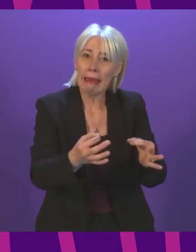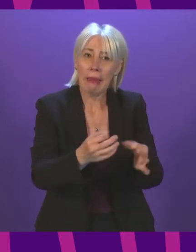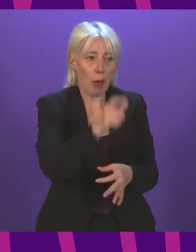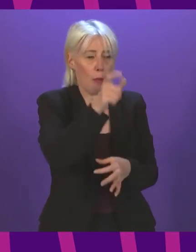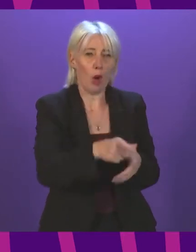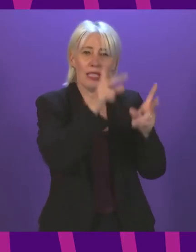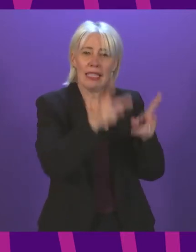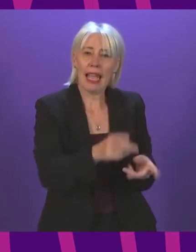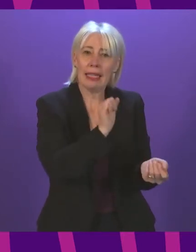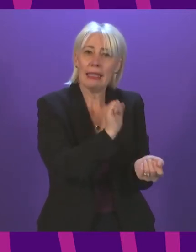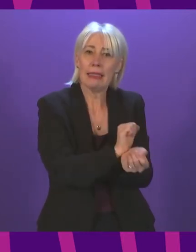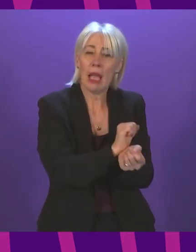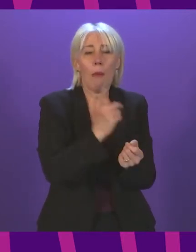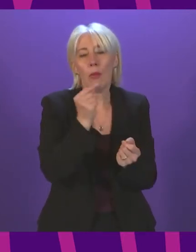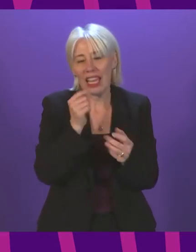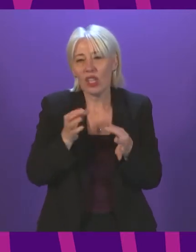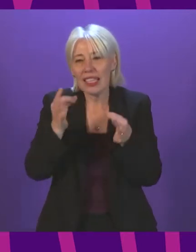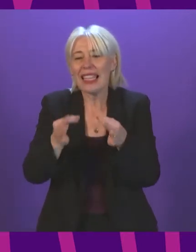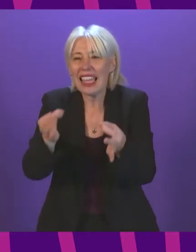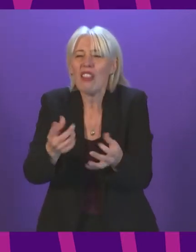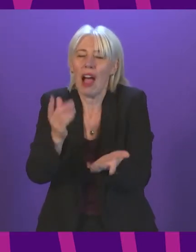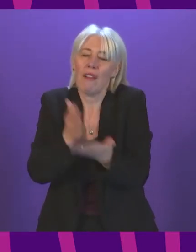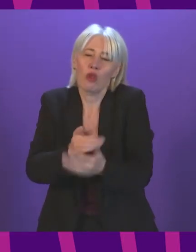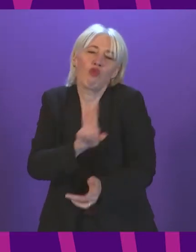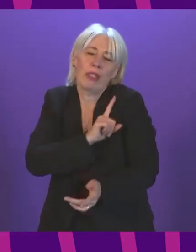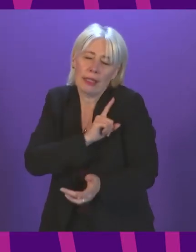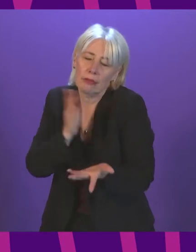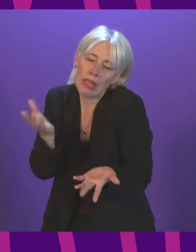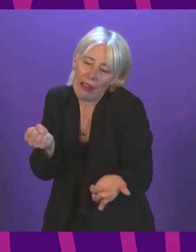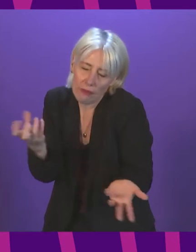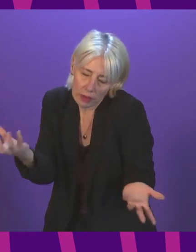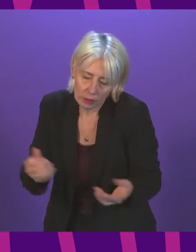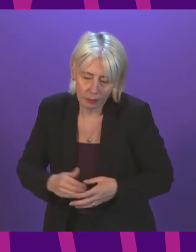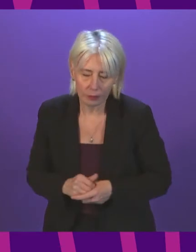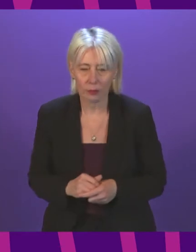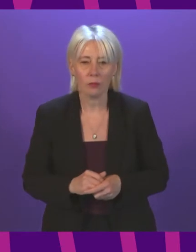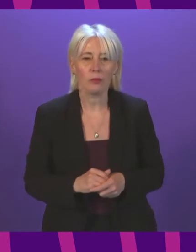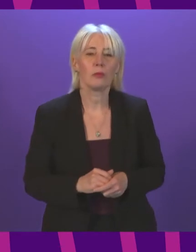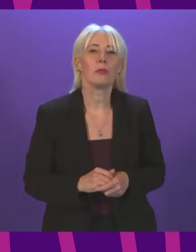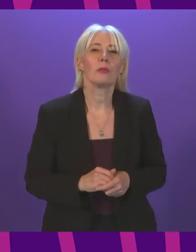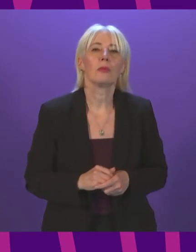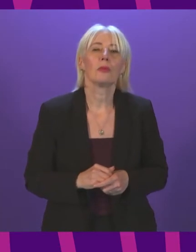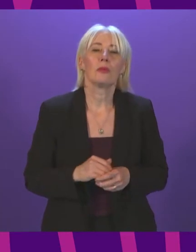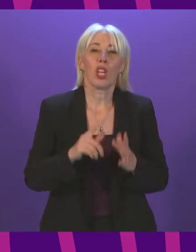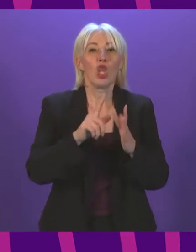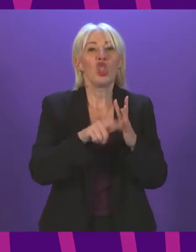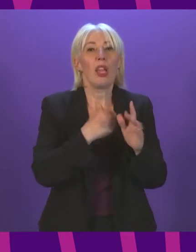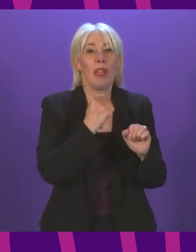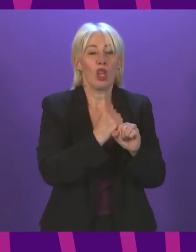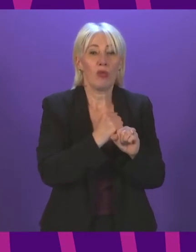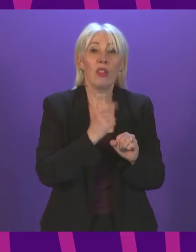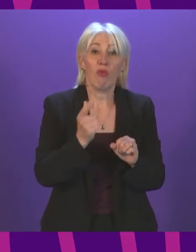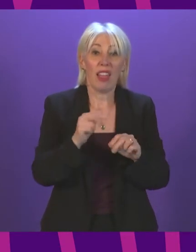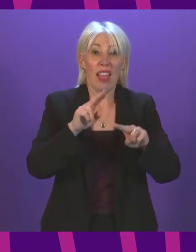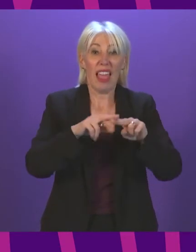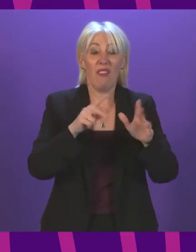be delayed for very legitimate purposes. I call Jamie Green. Thank you. The bottom line, Cabinet Secretary, is that fatal